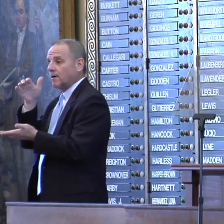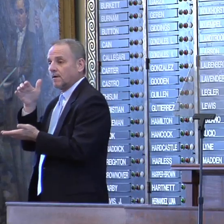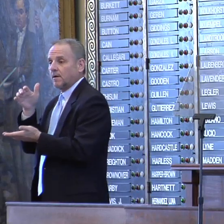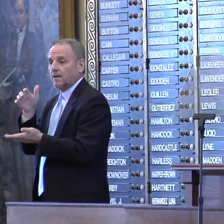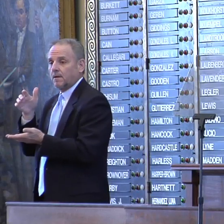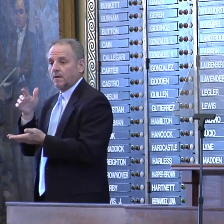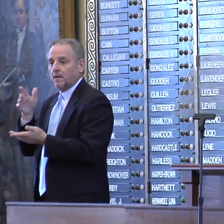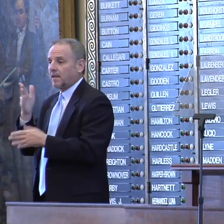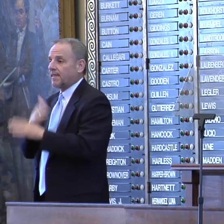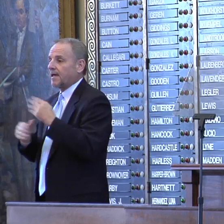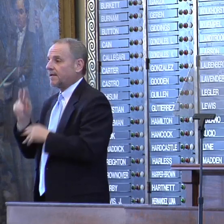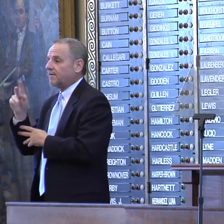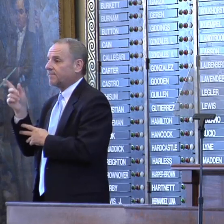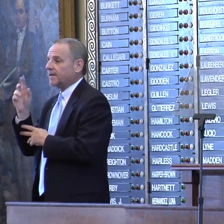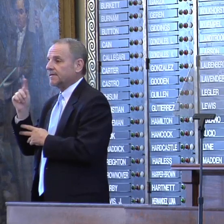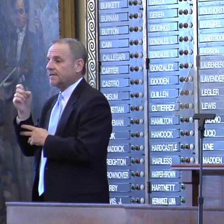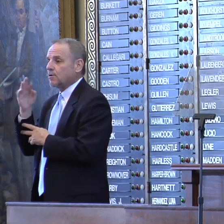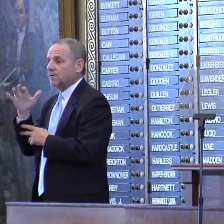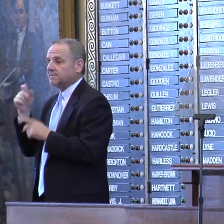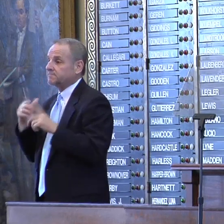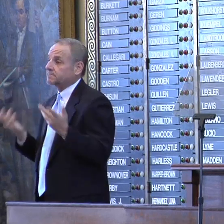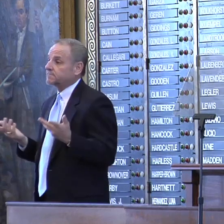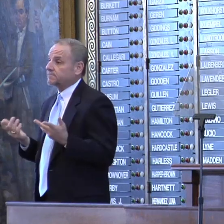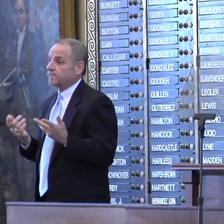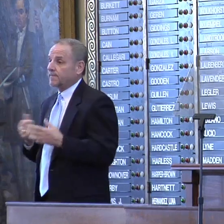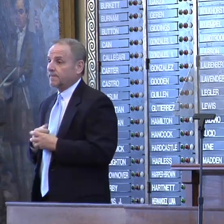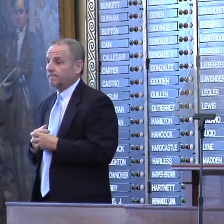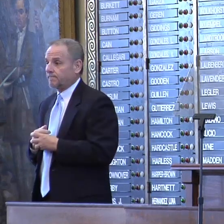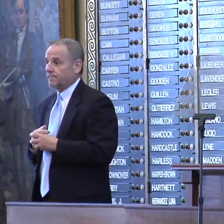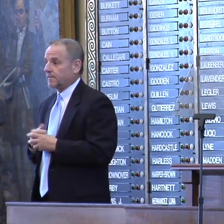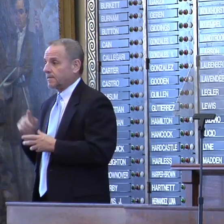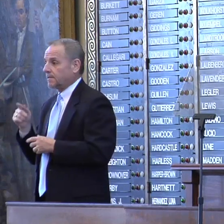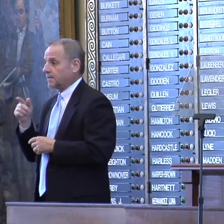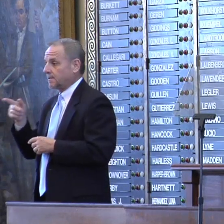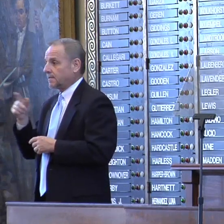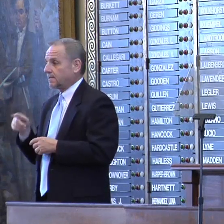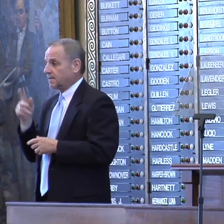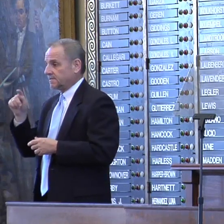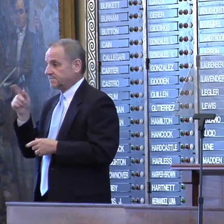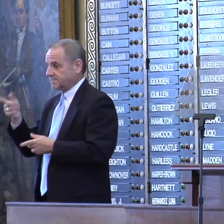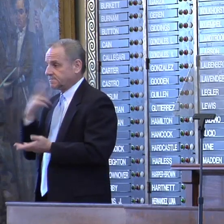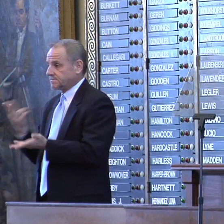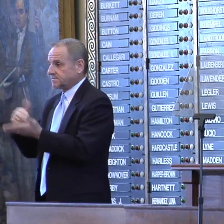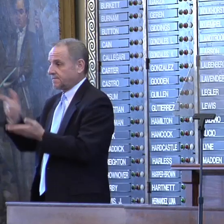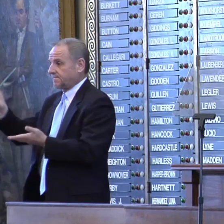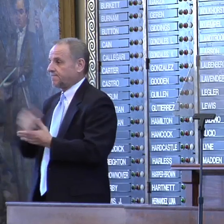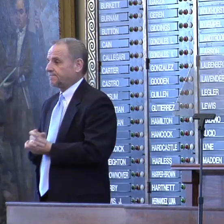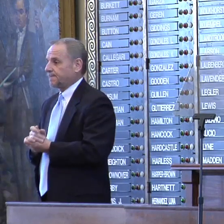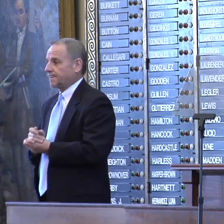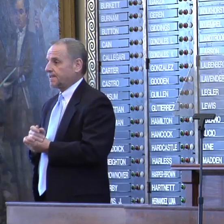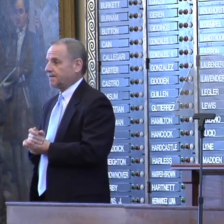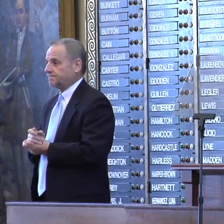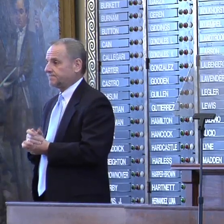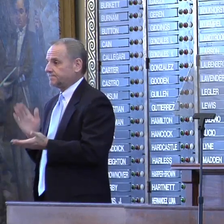at the hands of narco terrorists on Falcon Lake. And Tiffany's with us here today. Tiffany, will you stand so we can say we love you?